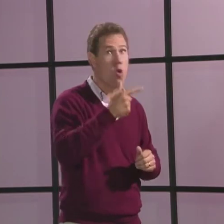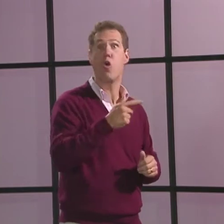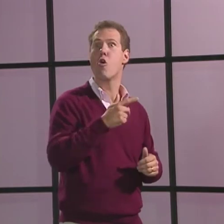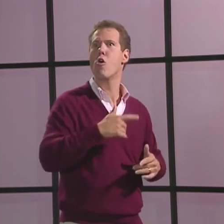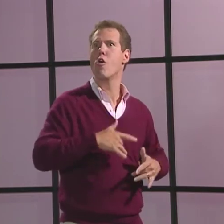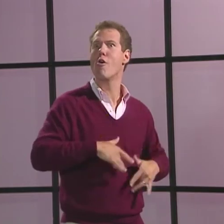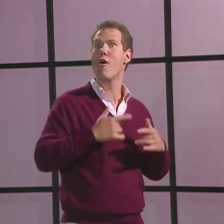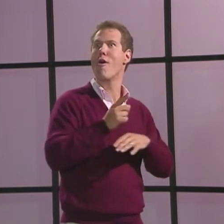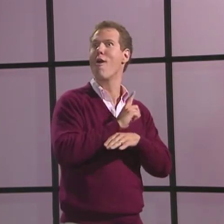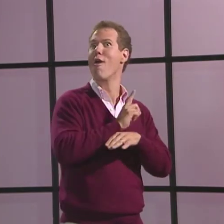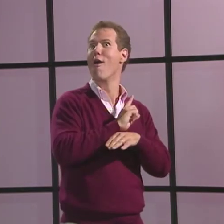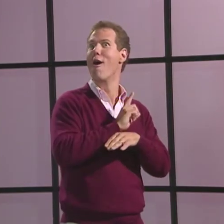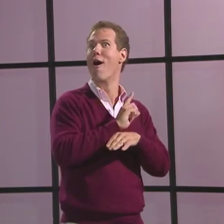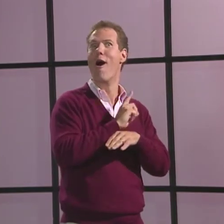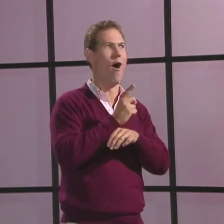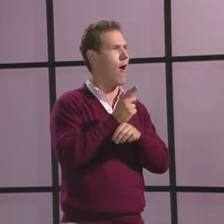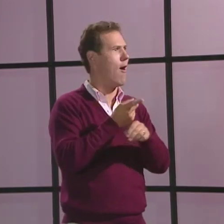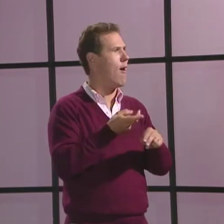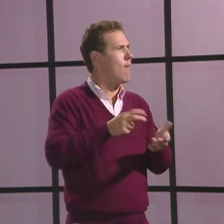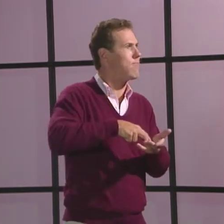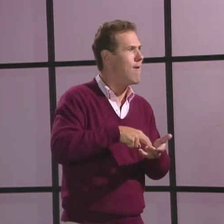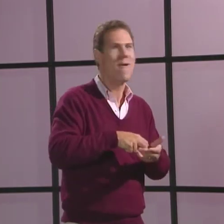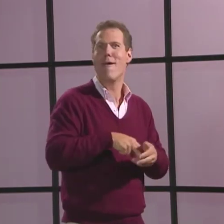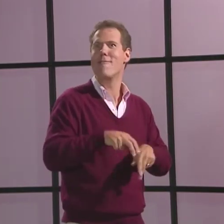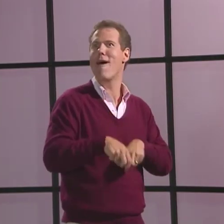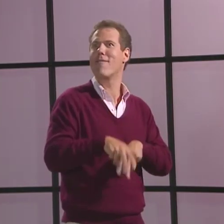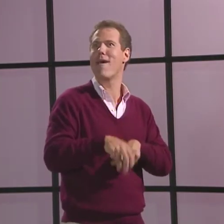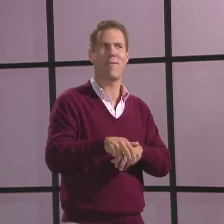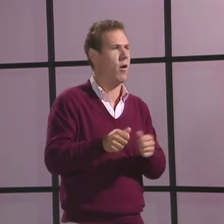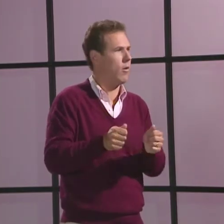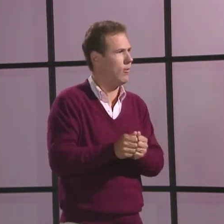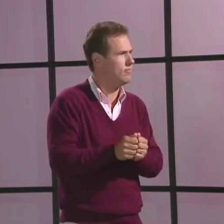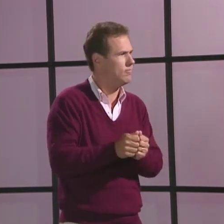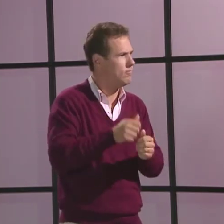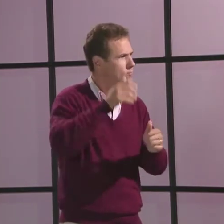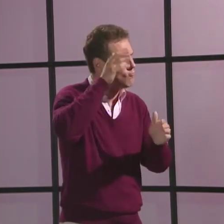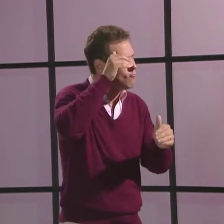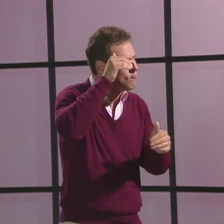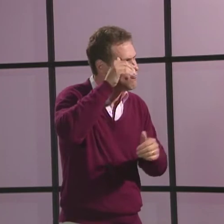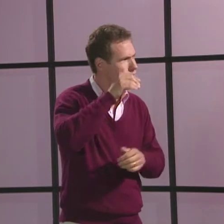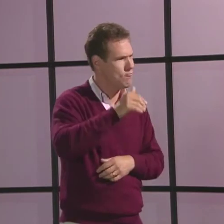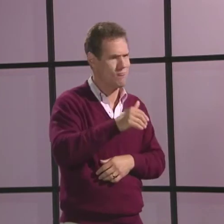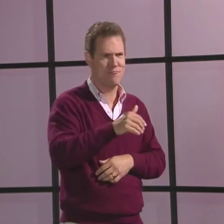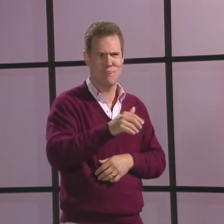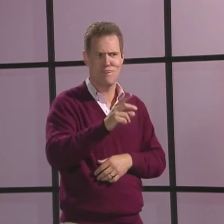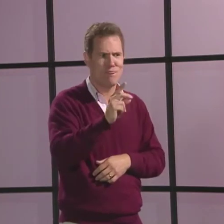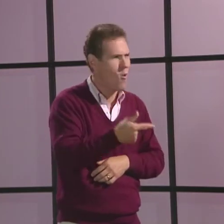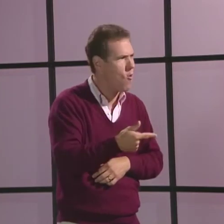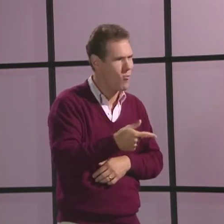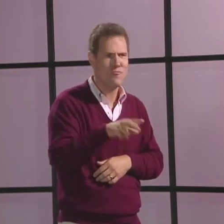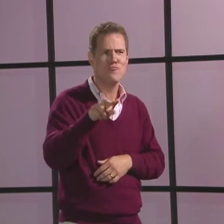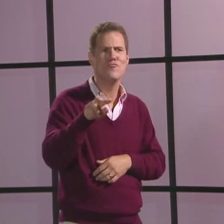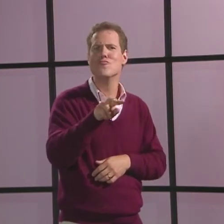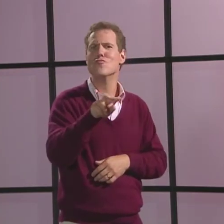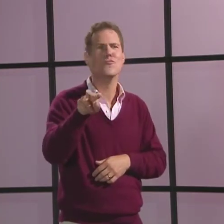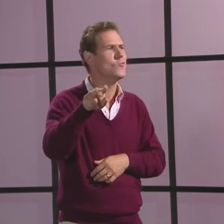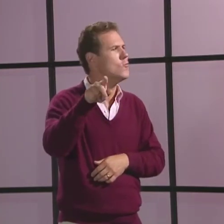to start up a musical band. We can go together.' The dog was so excited that his tail started wagging, and he jumped up